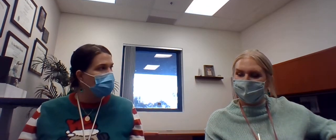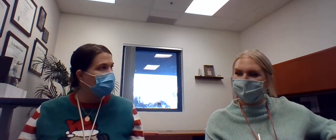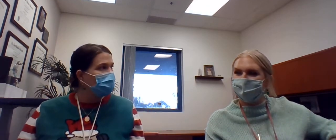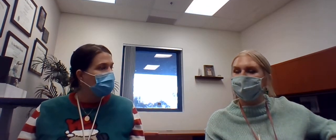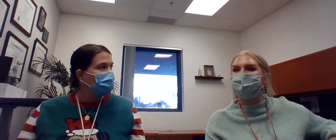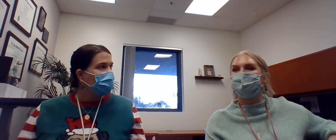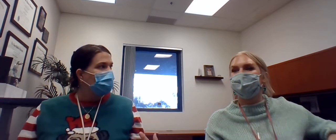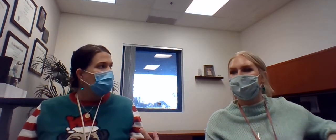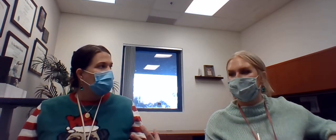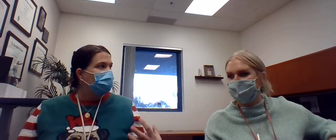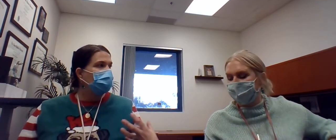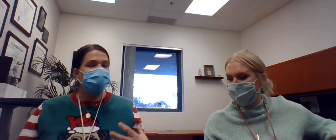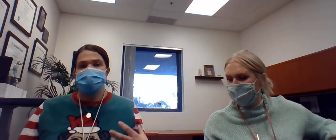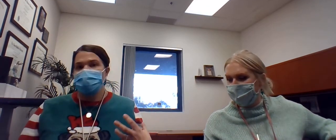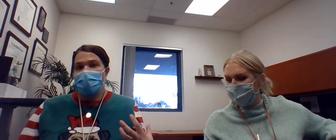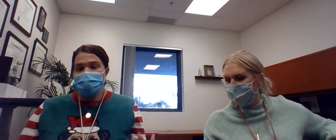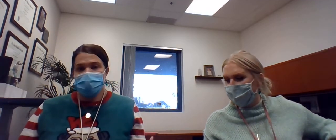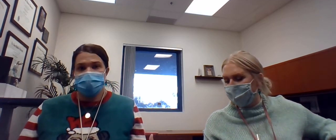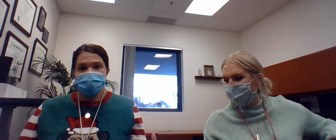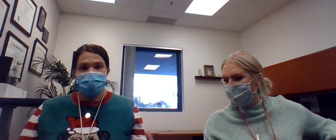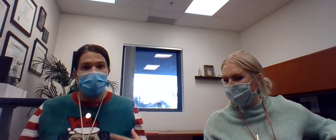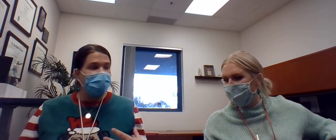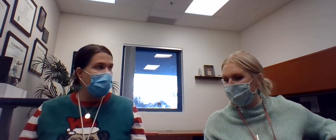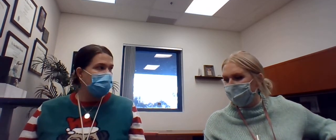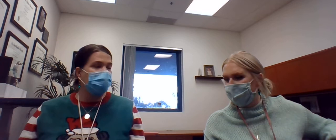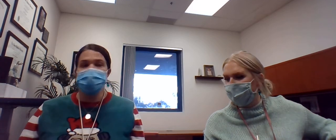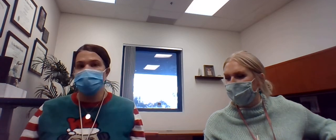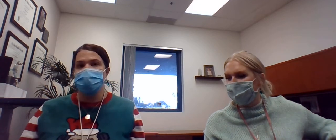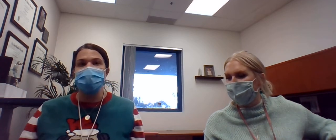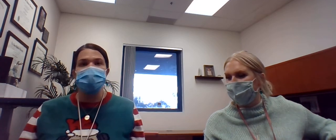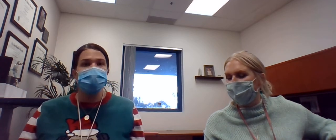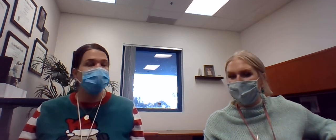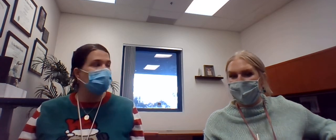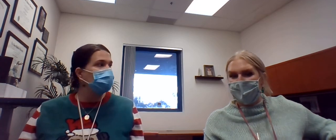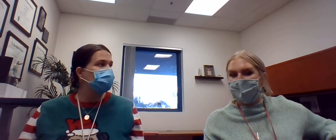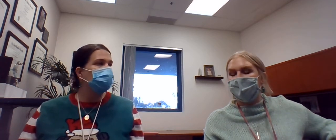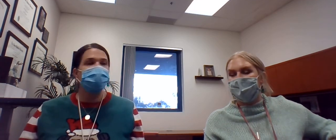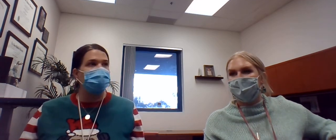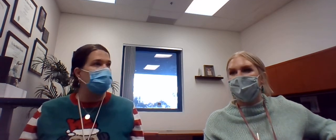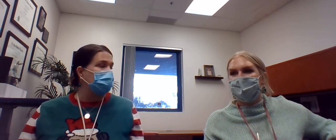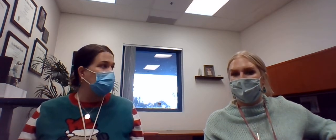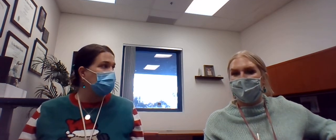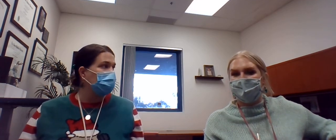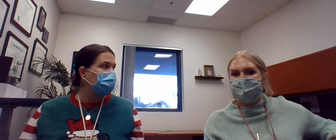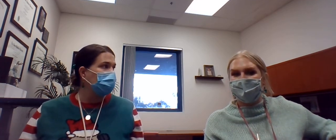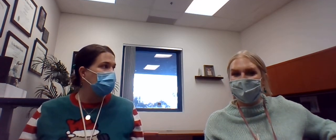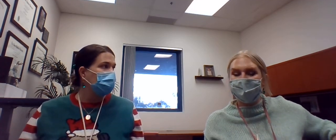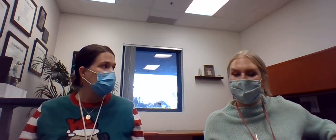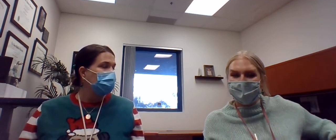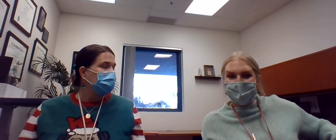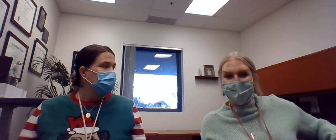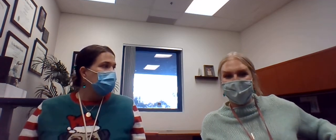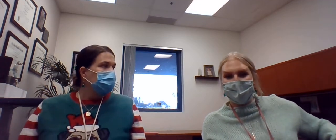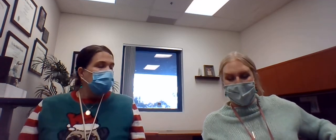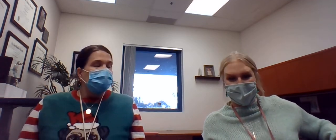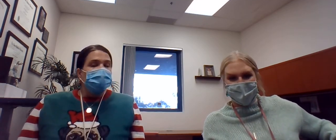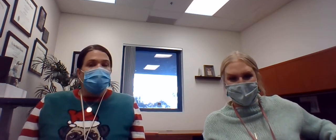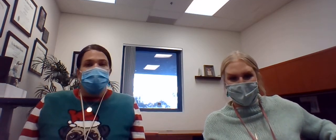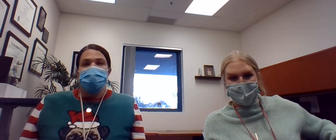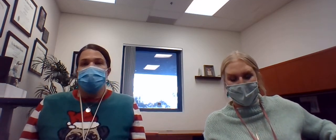those obstacles of not having her full limbs, which is truly amazing. Yes. I don't know if any of you watched the Super